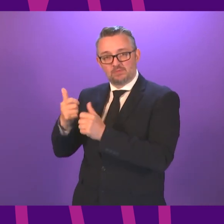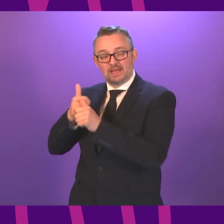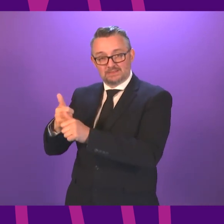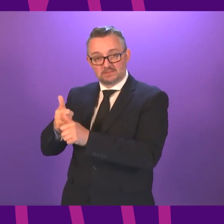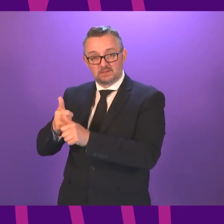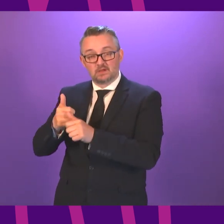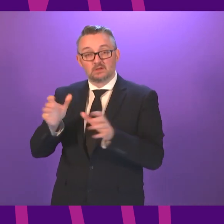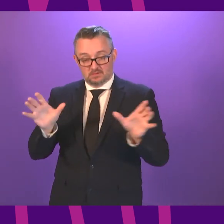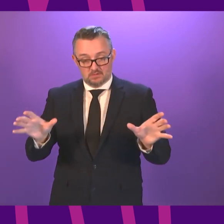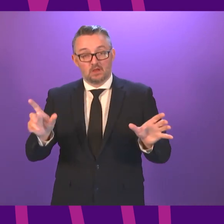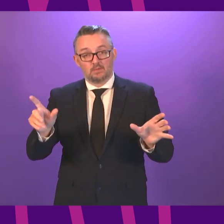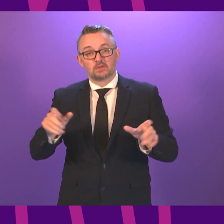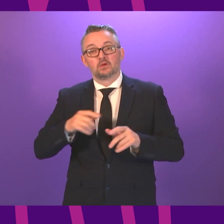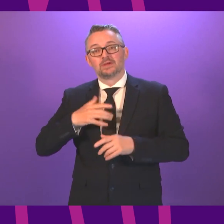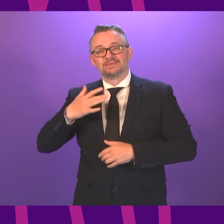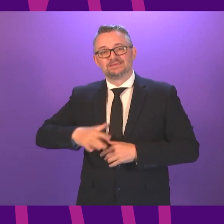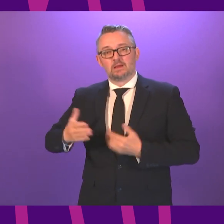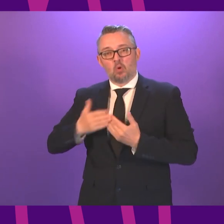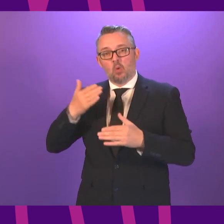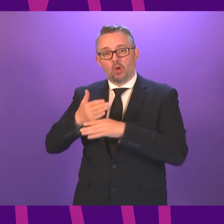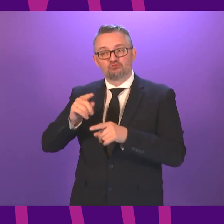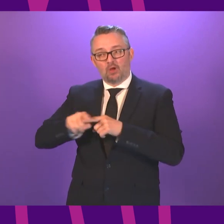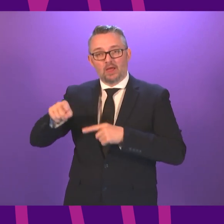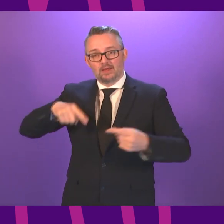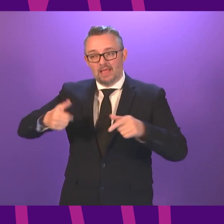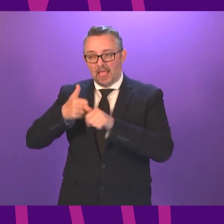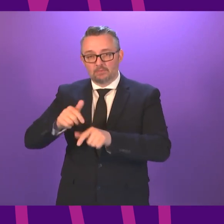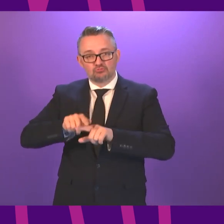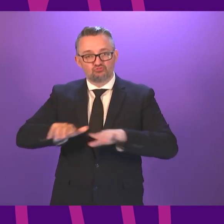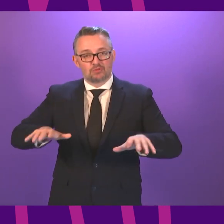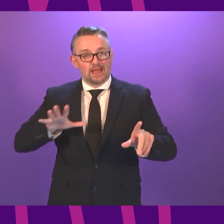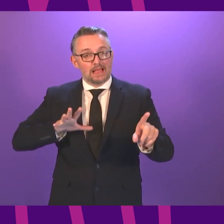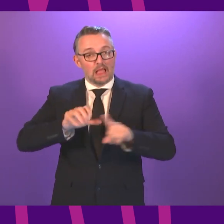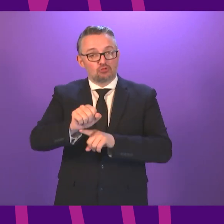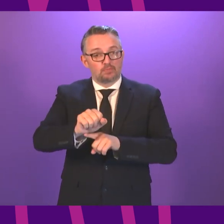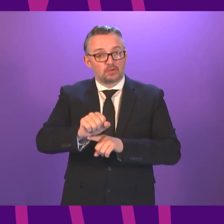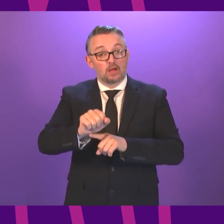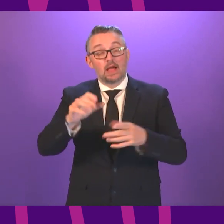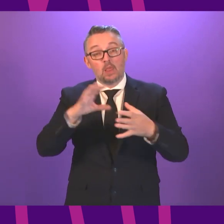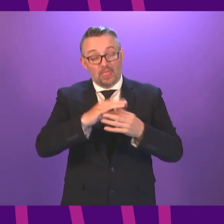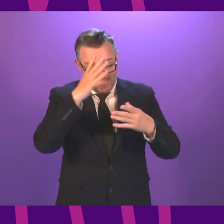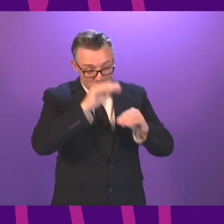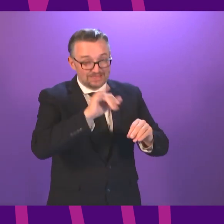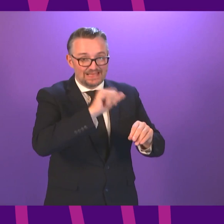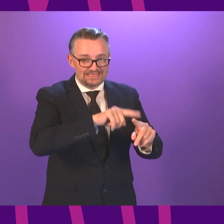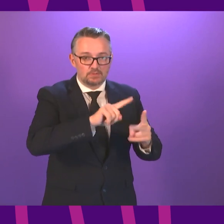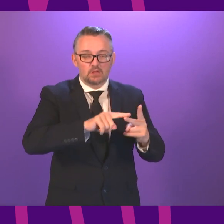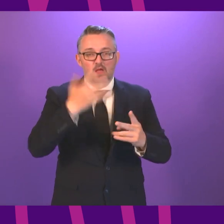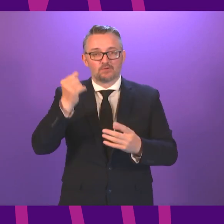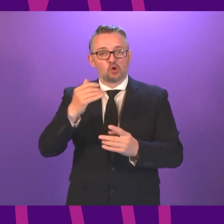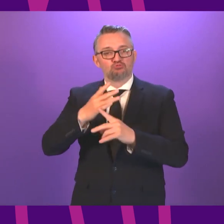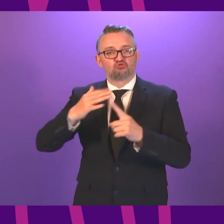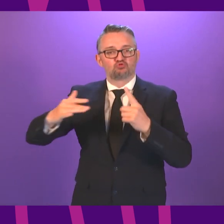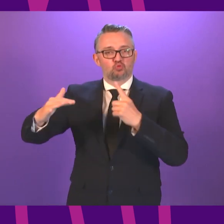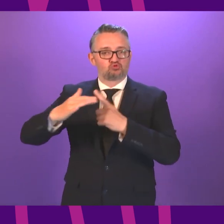generally there is a job of work to do to help young people catch up not just in educational terms but also in social and well